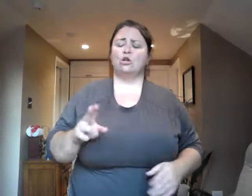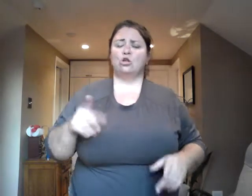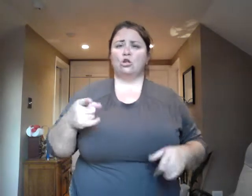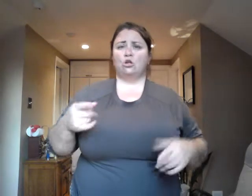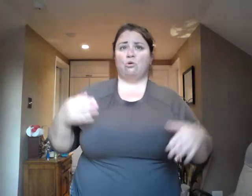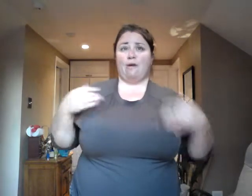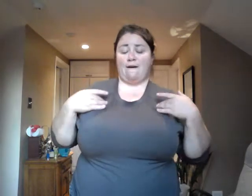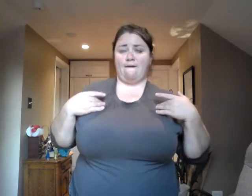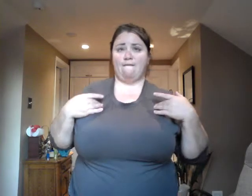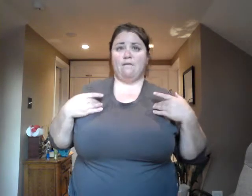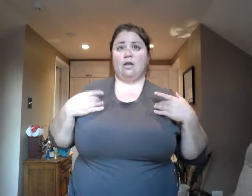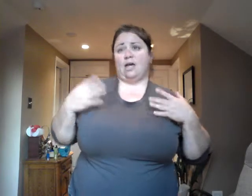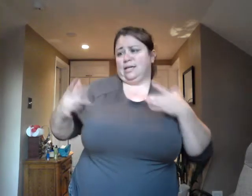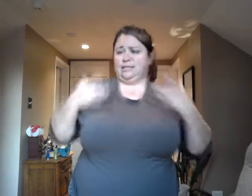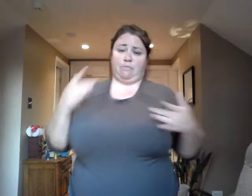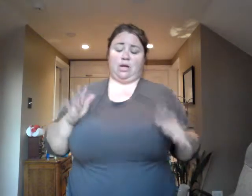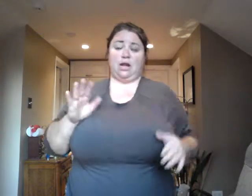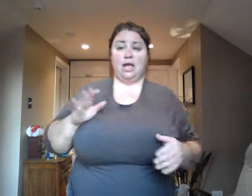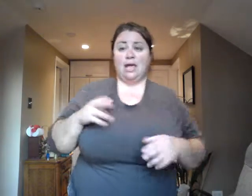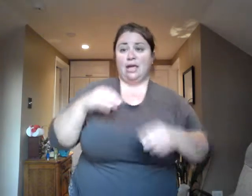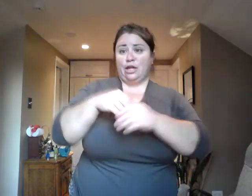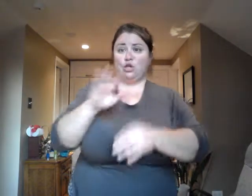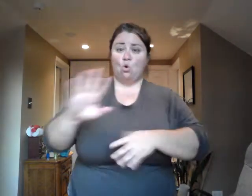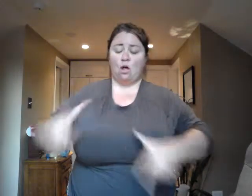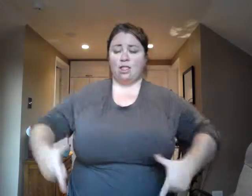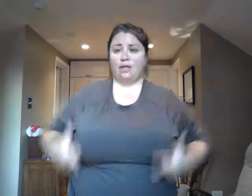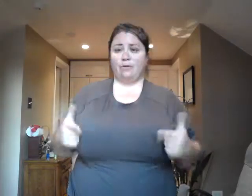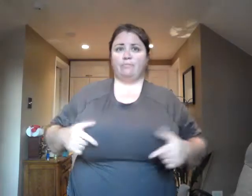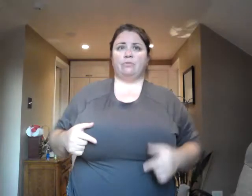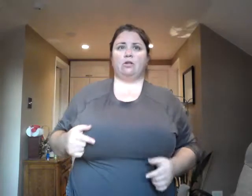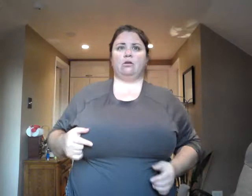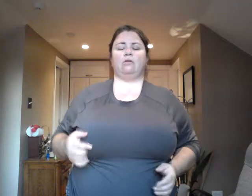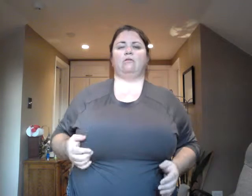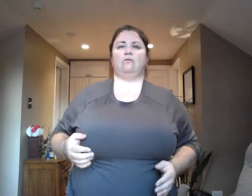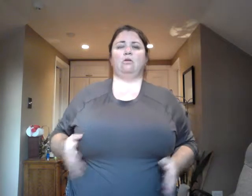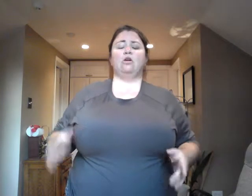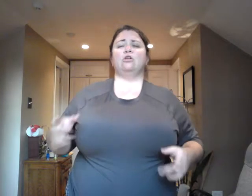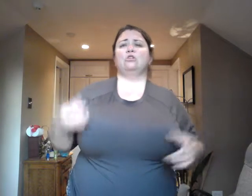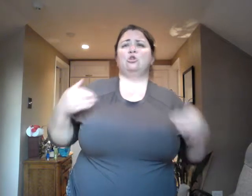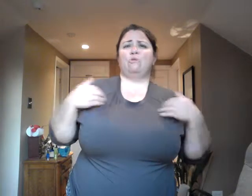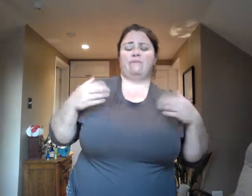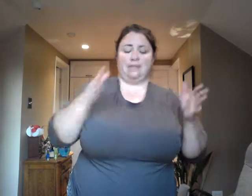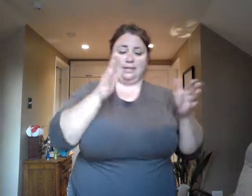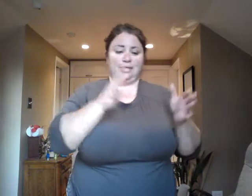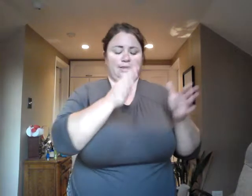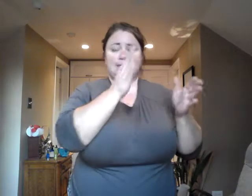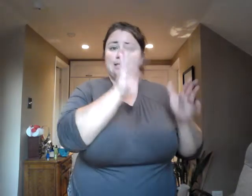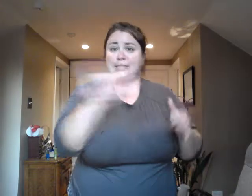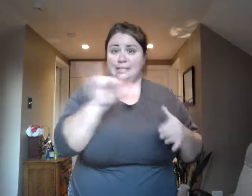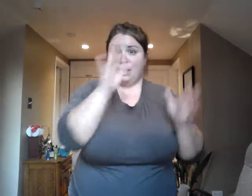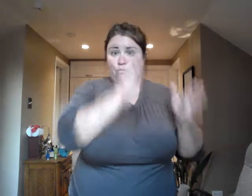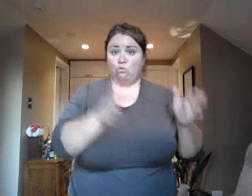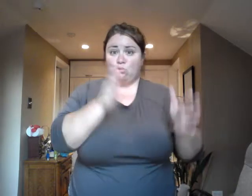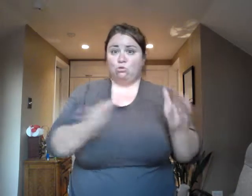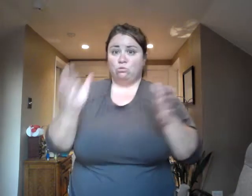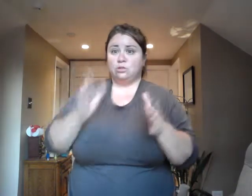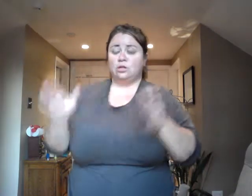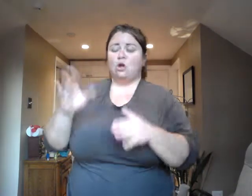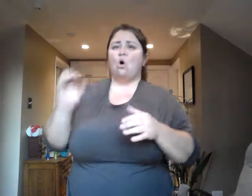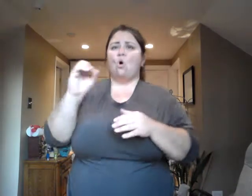choices? Do you simply go through your routine in an unconscious manner? Or do you always keep in the forefront